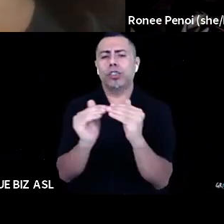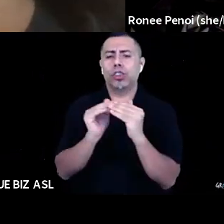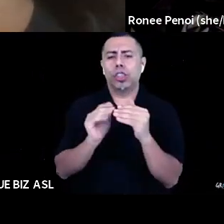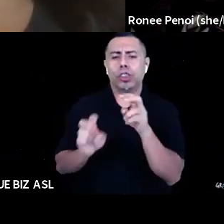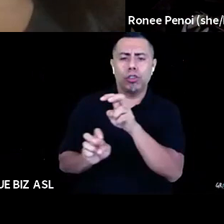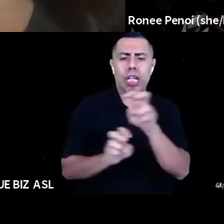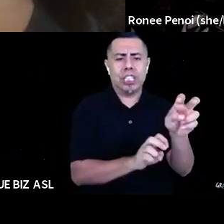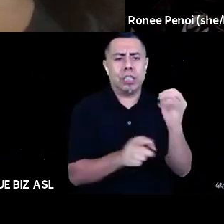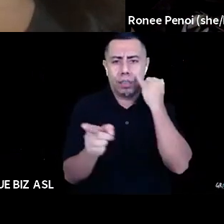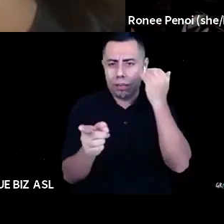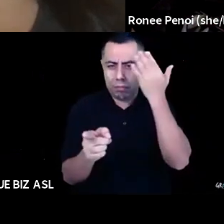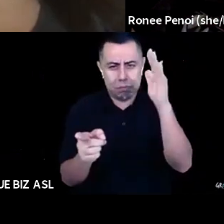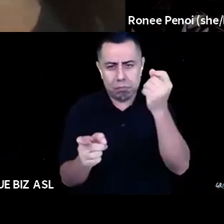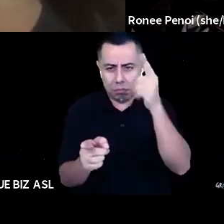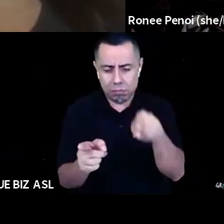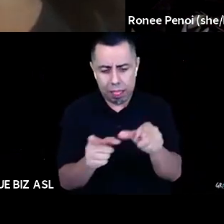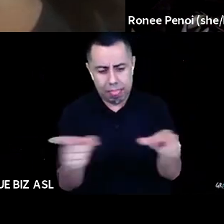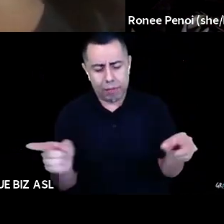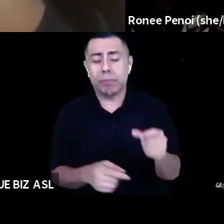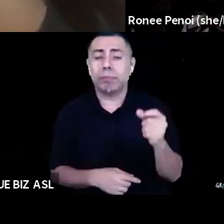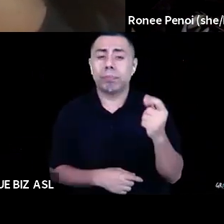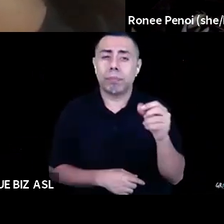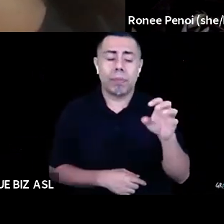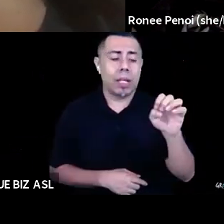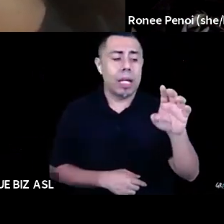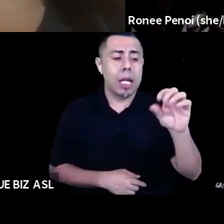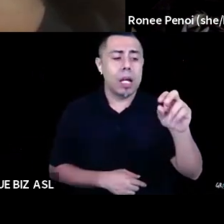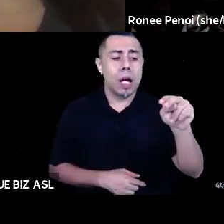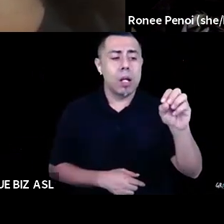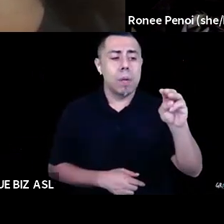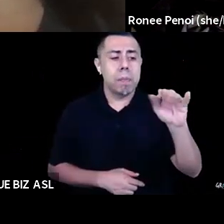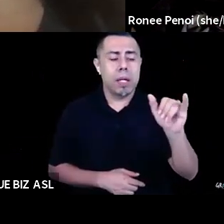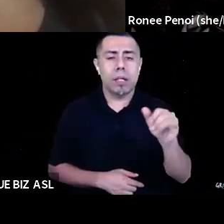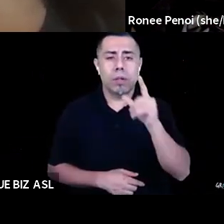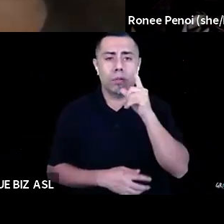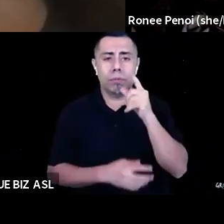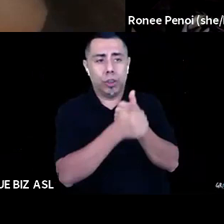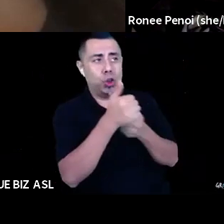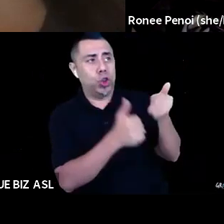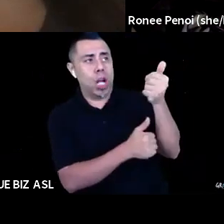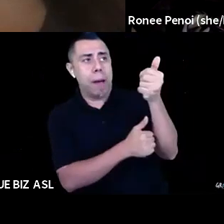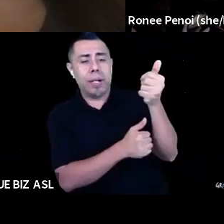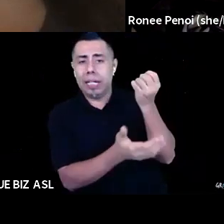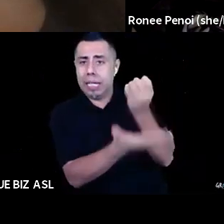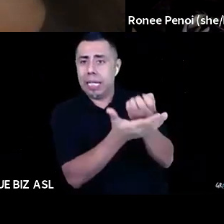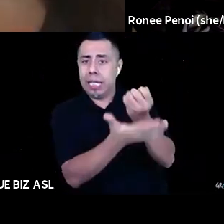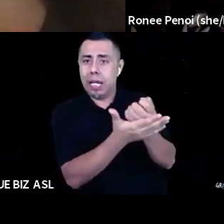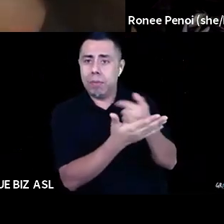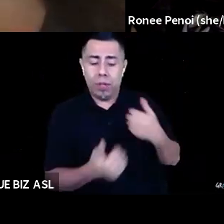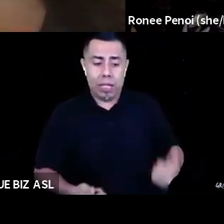that the economies that the dominant economies that we live inside of right now are extractive. So